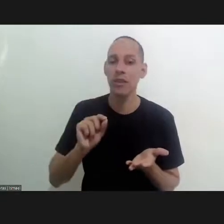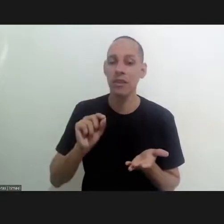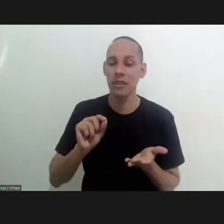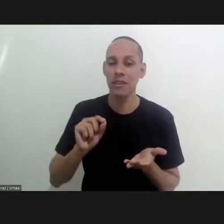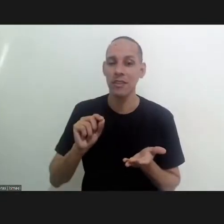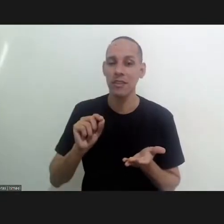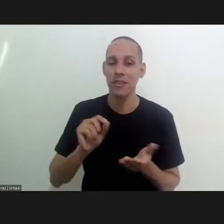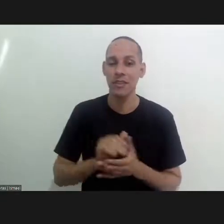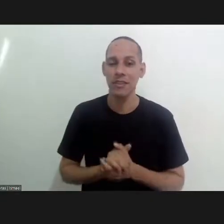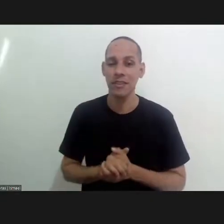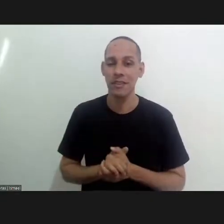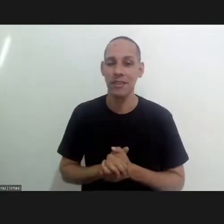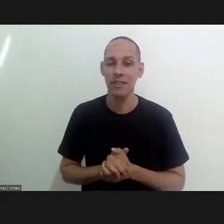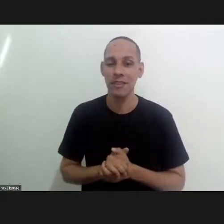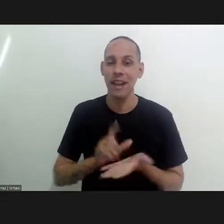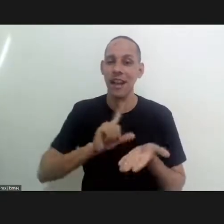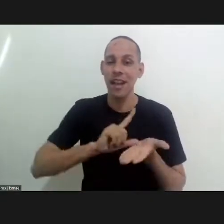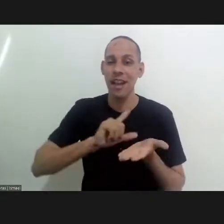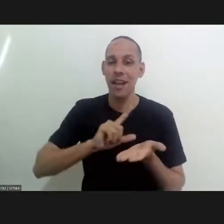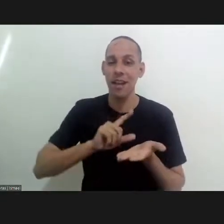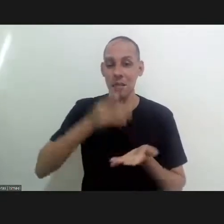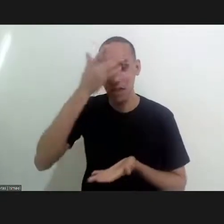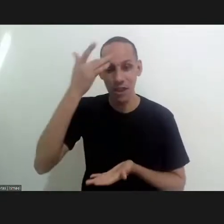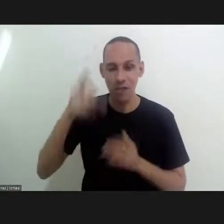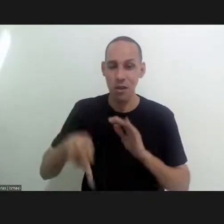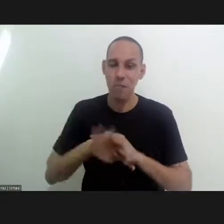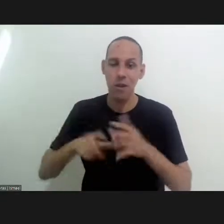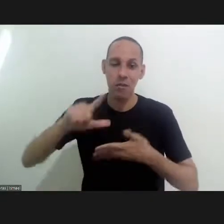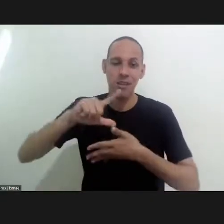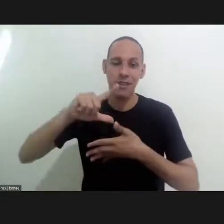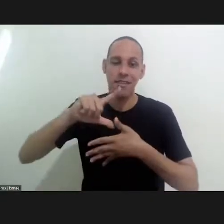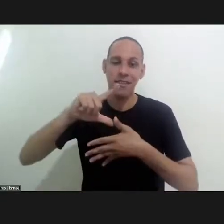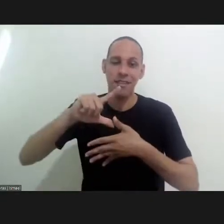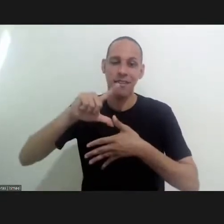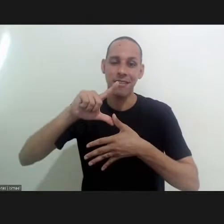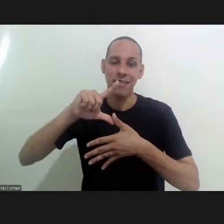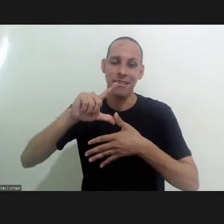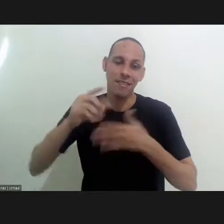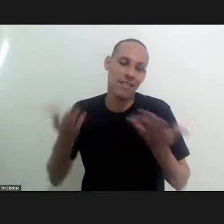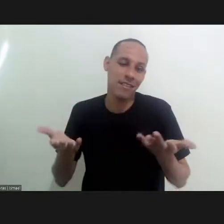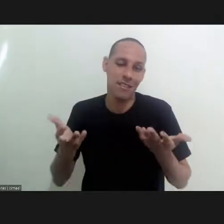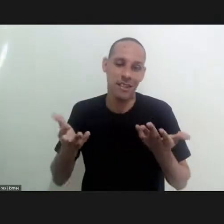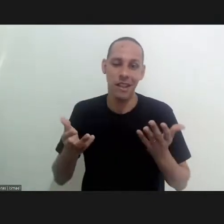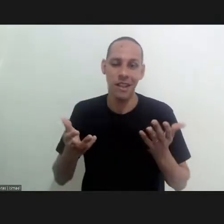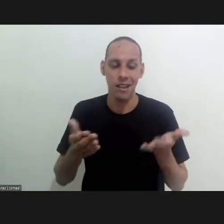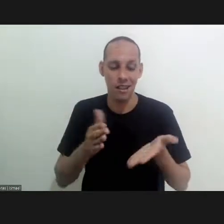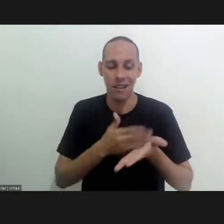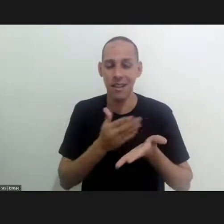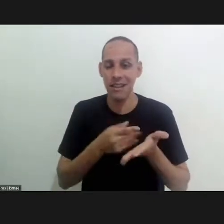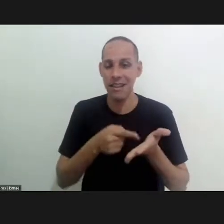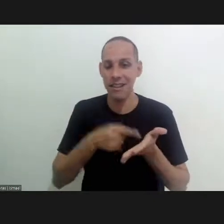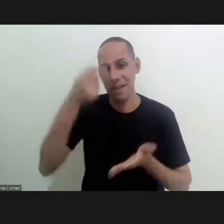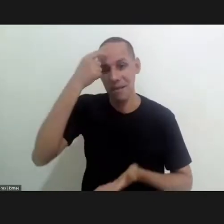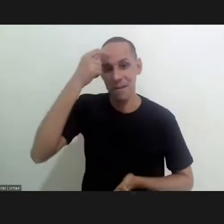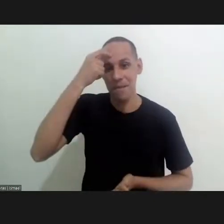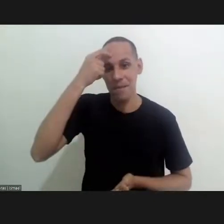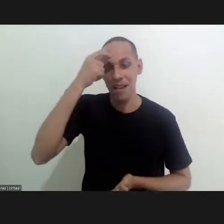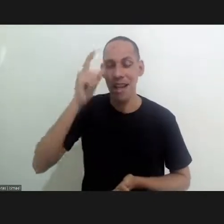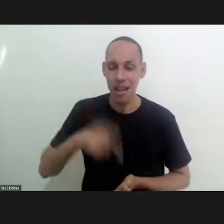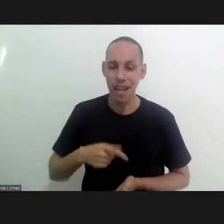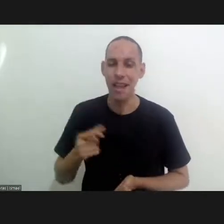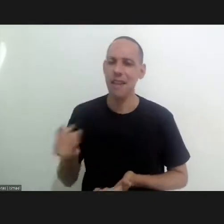and above all uh article articles published by authors in latin america